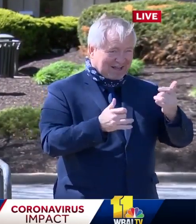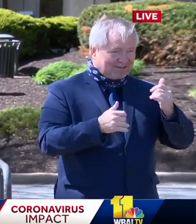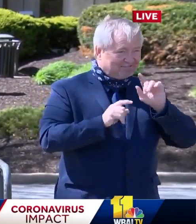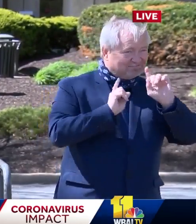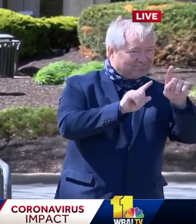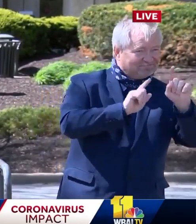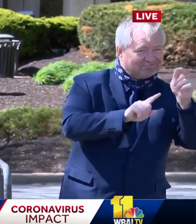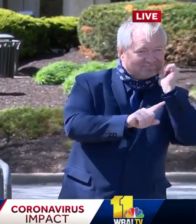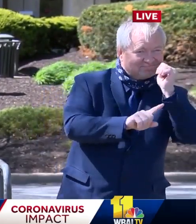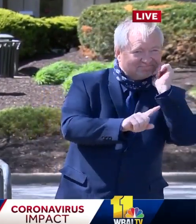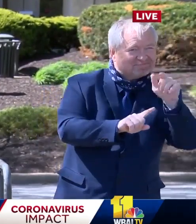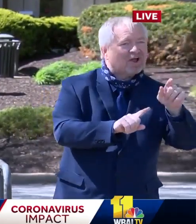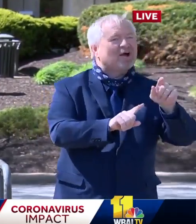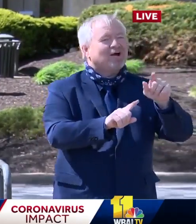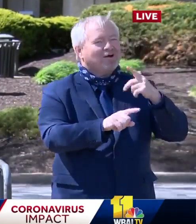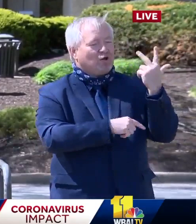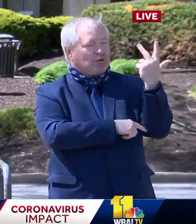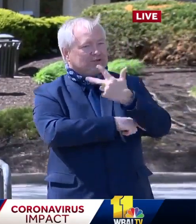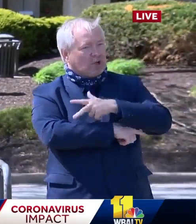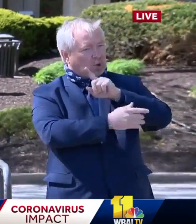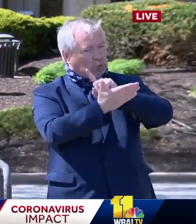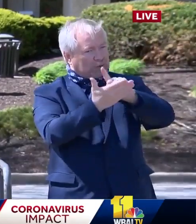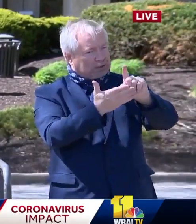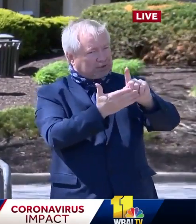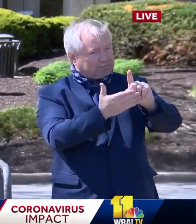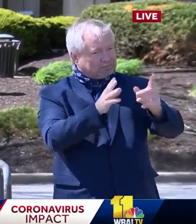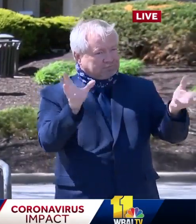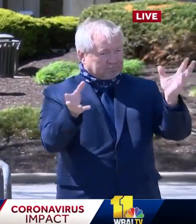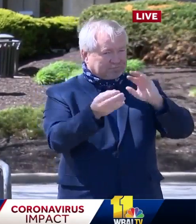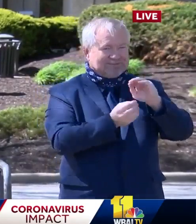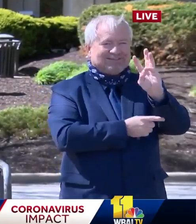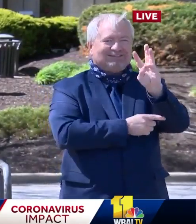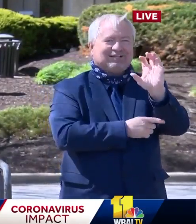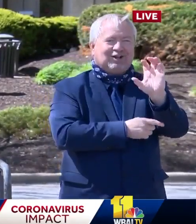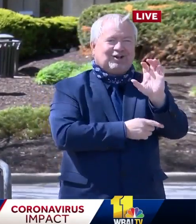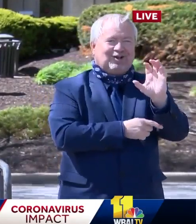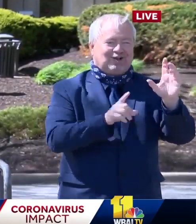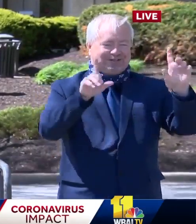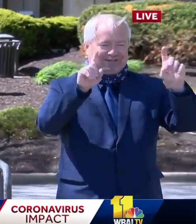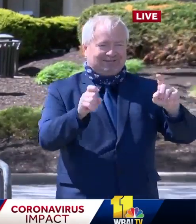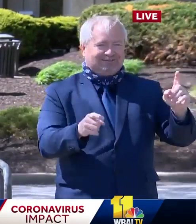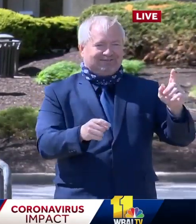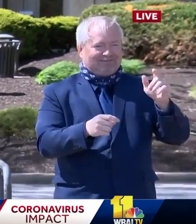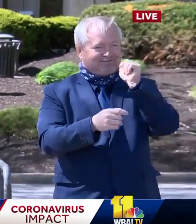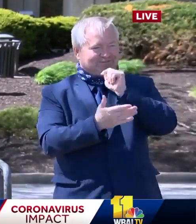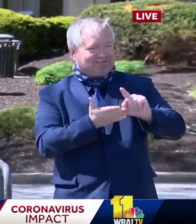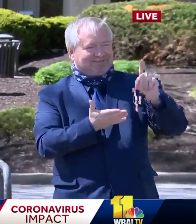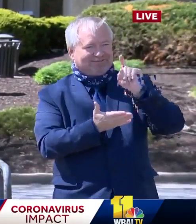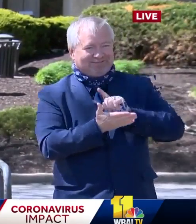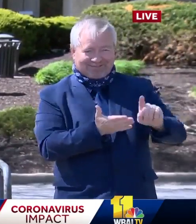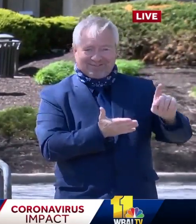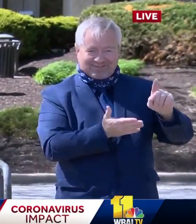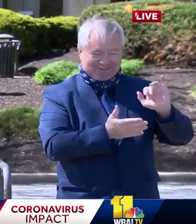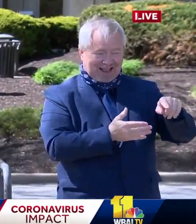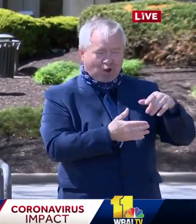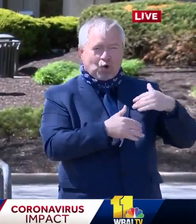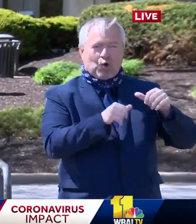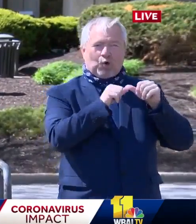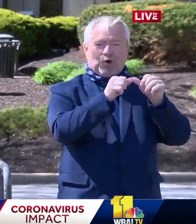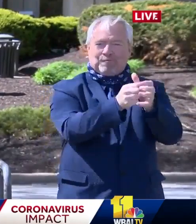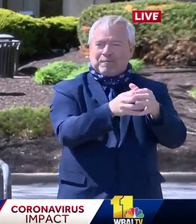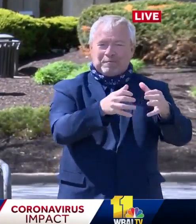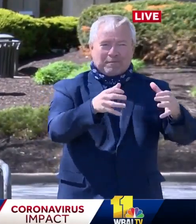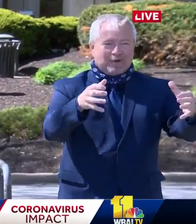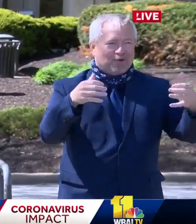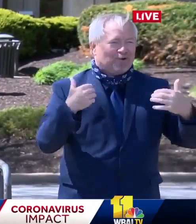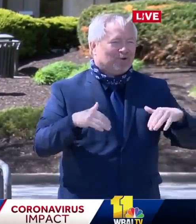week. Uh, so 600 tests during that week and we know that we will be able to continue, uh, to expand the testing capability thanks to the efforts